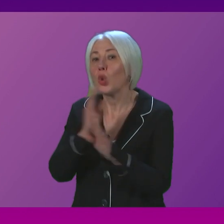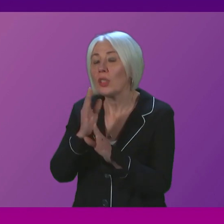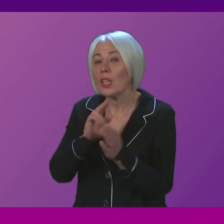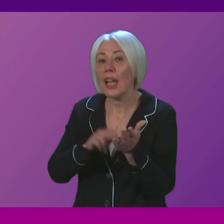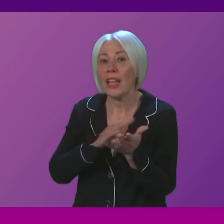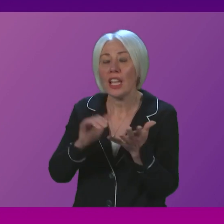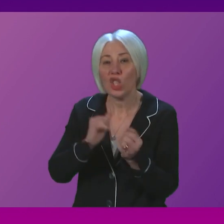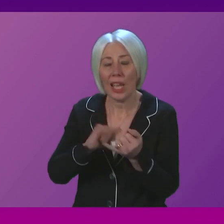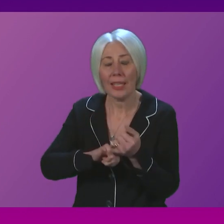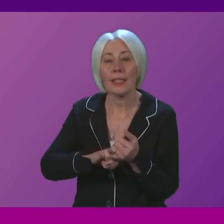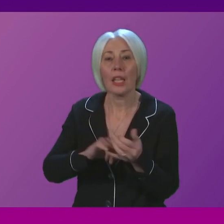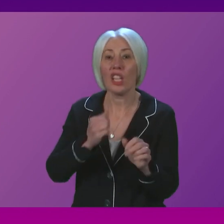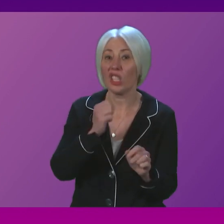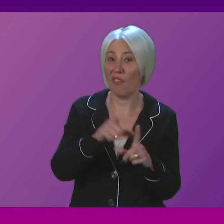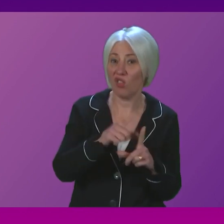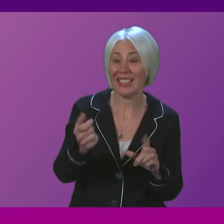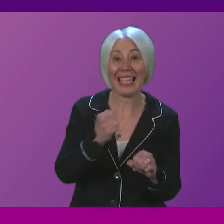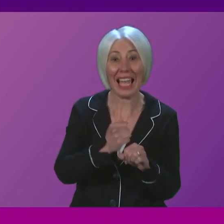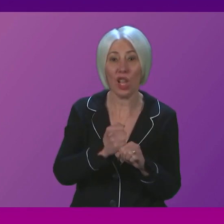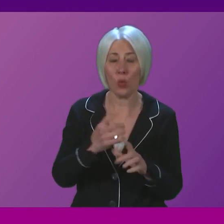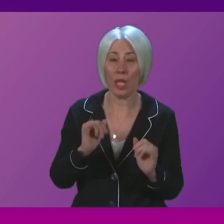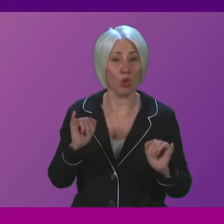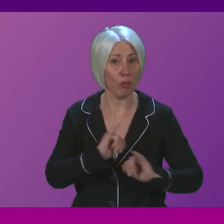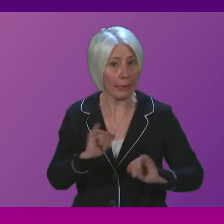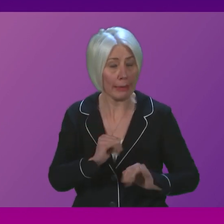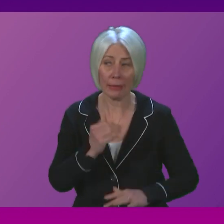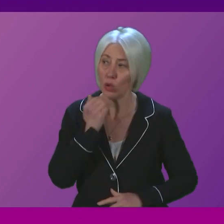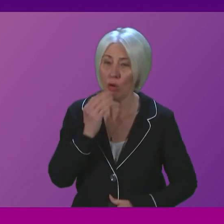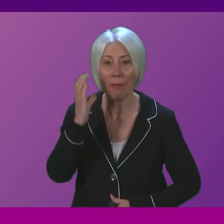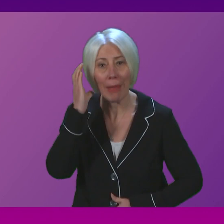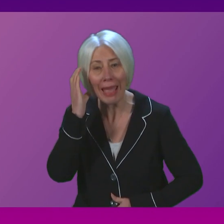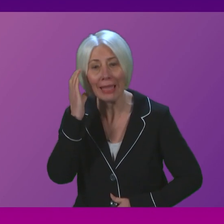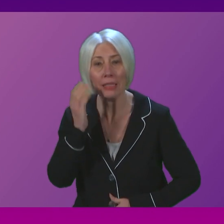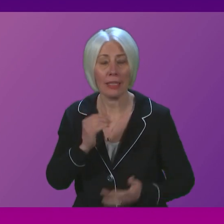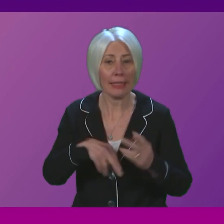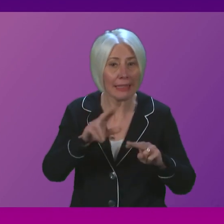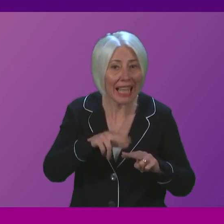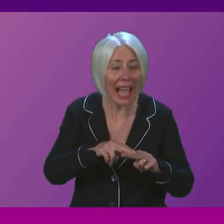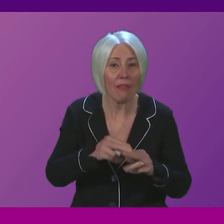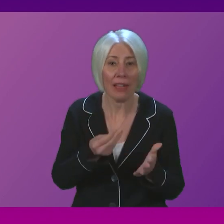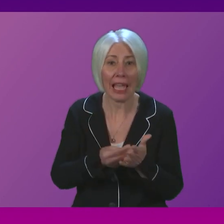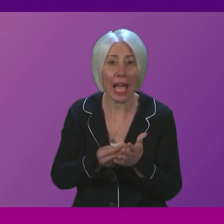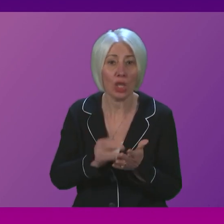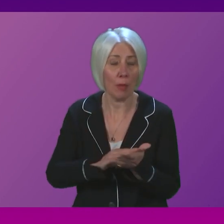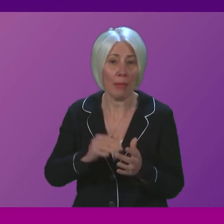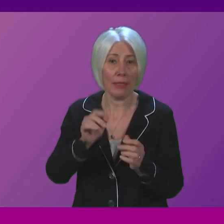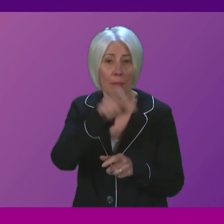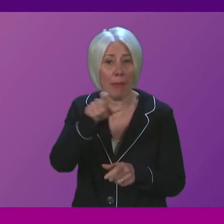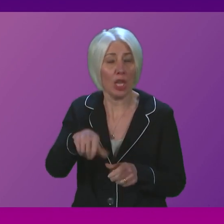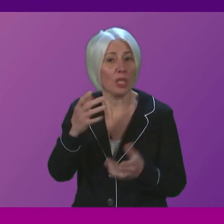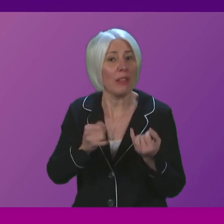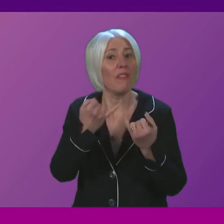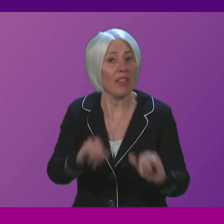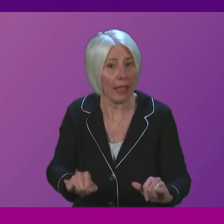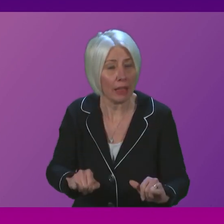Fries and Galloway is on a crisis footing. A shortage of beds, staff and cash is seeing patients failed. But just when it didn't